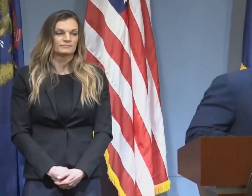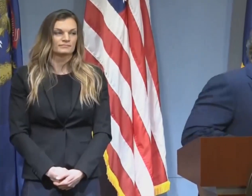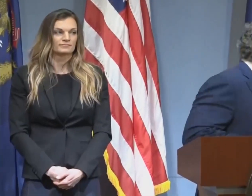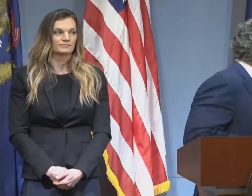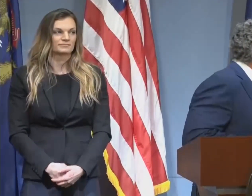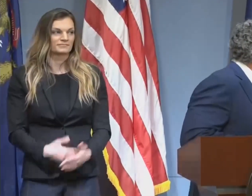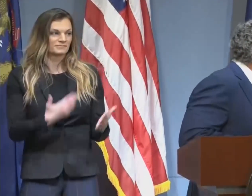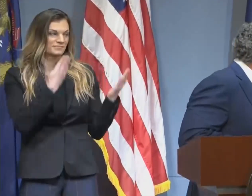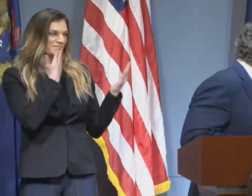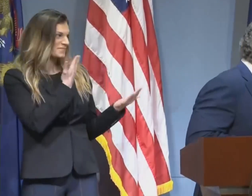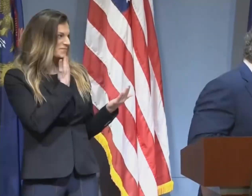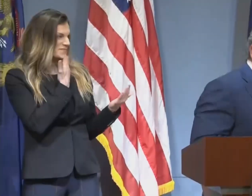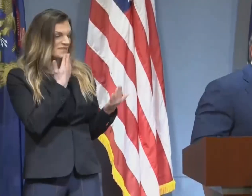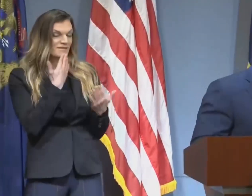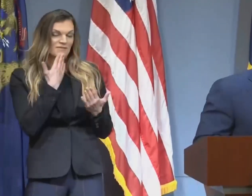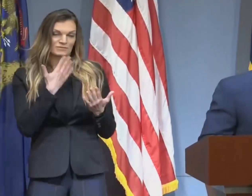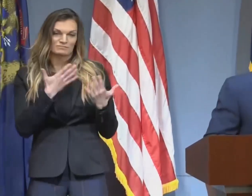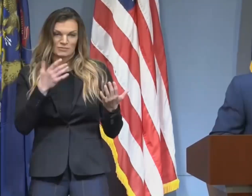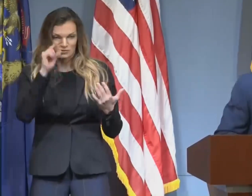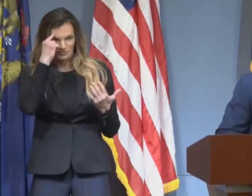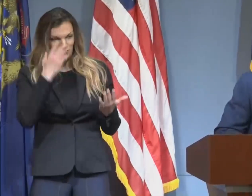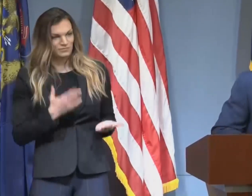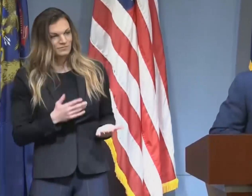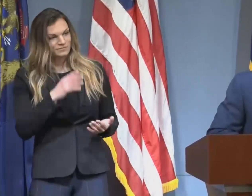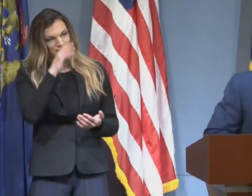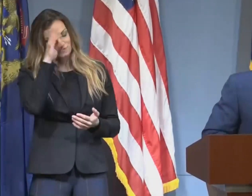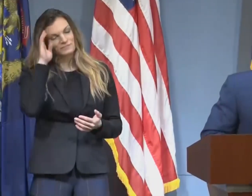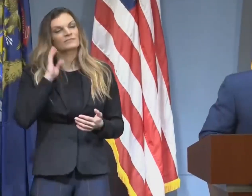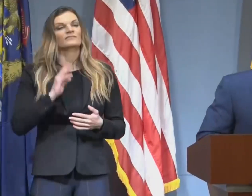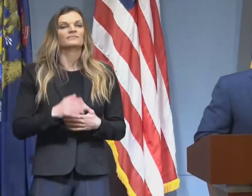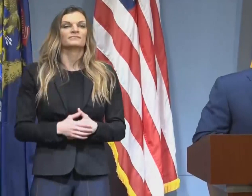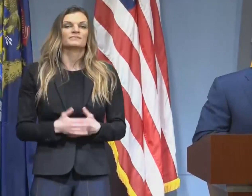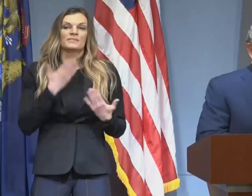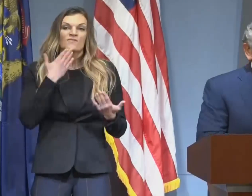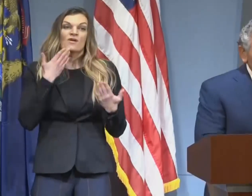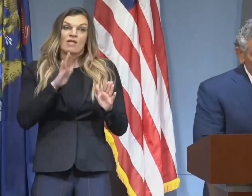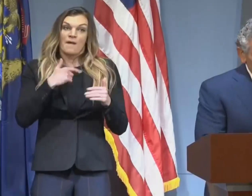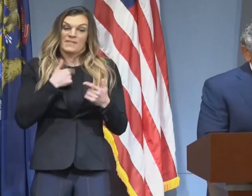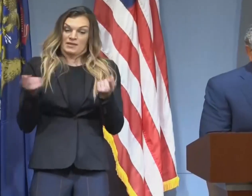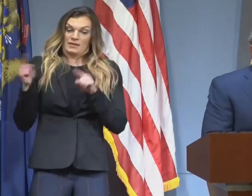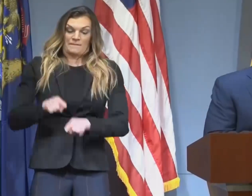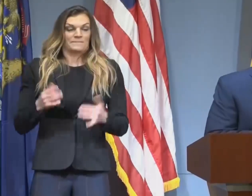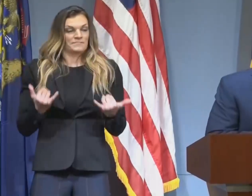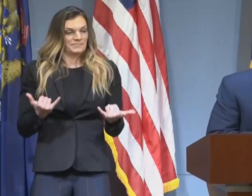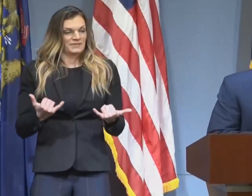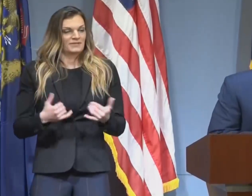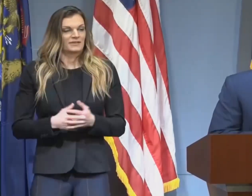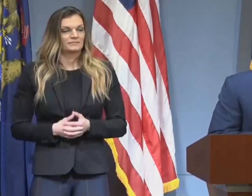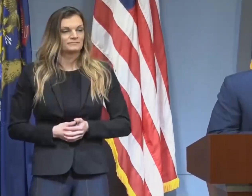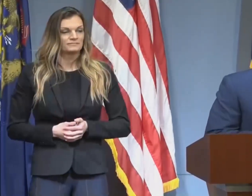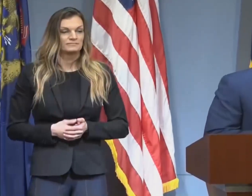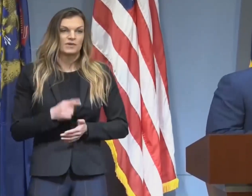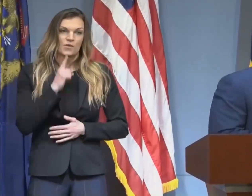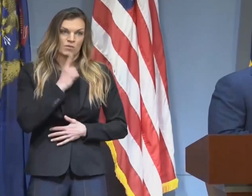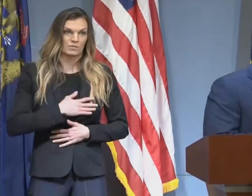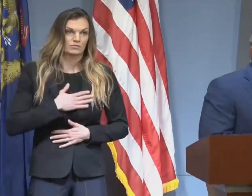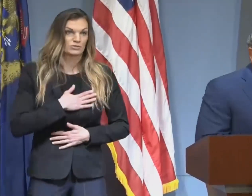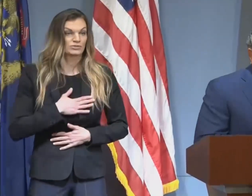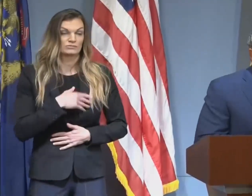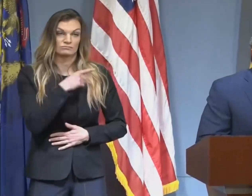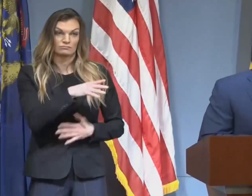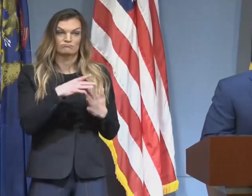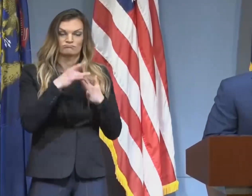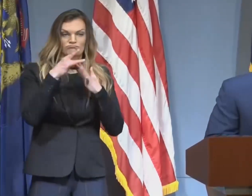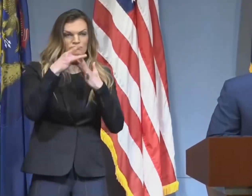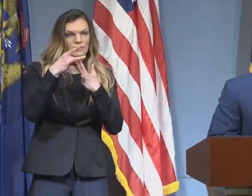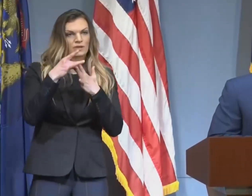Thank you, Governor Whitmer, for allowing me to participate in today's state update. I appreciate your leadership during